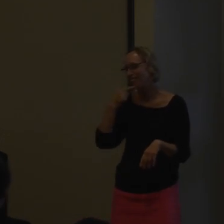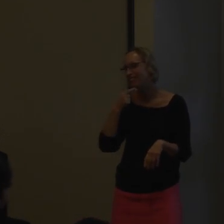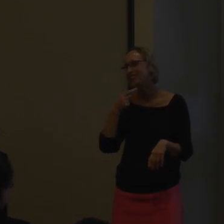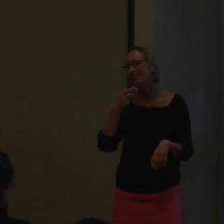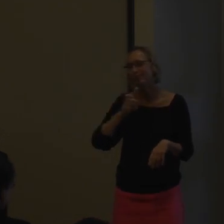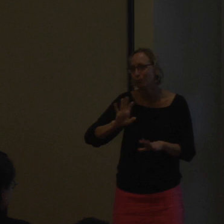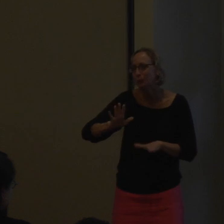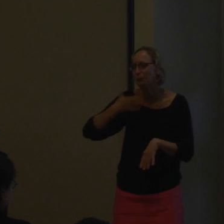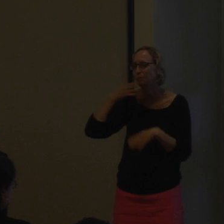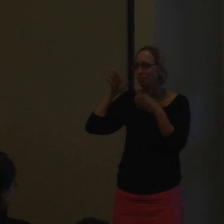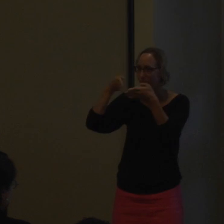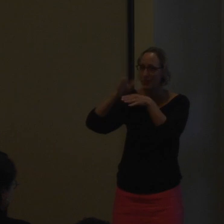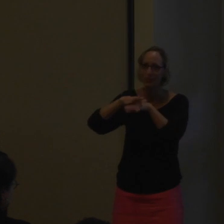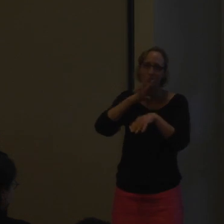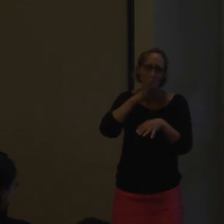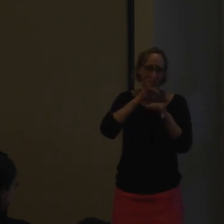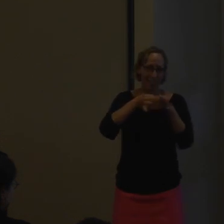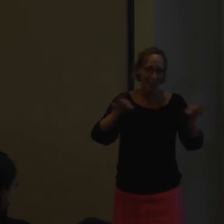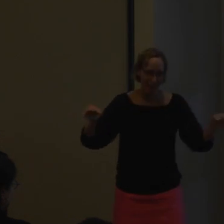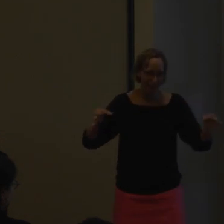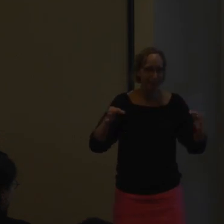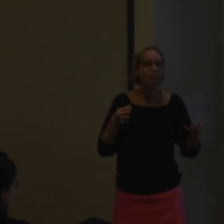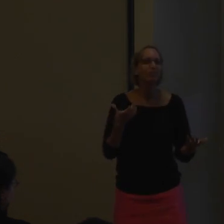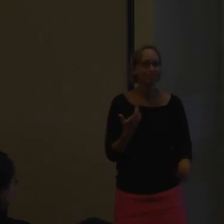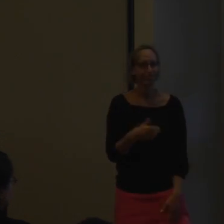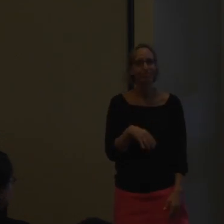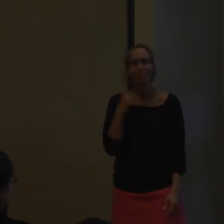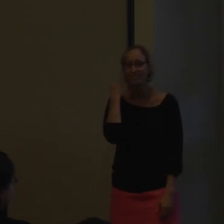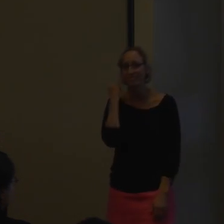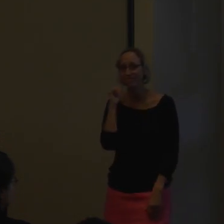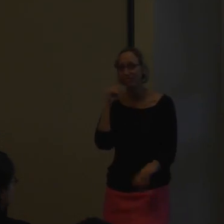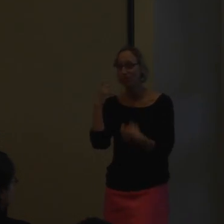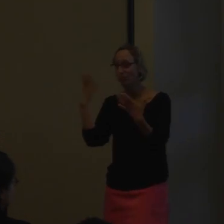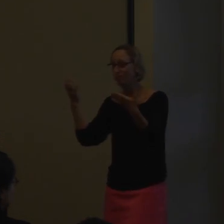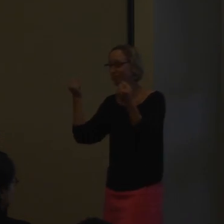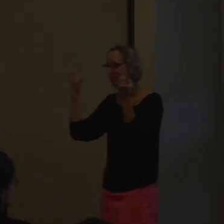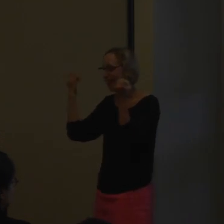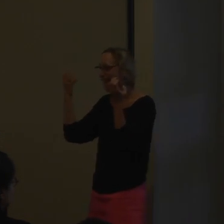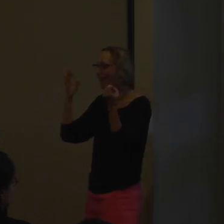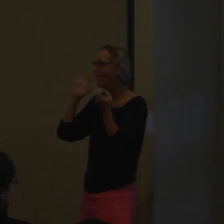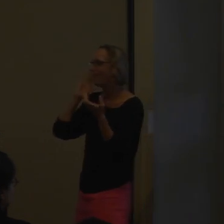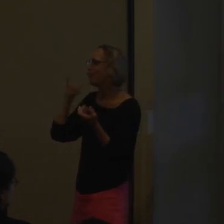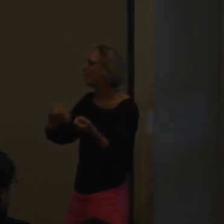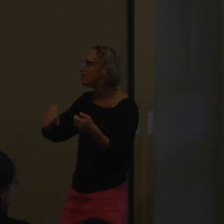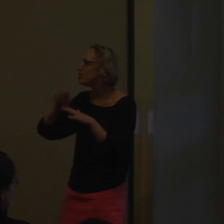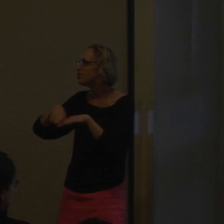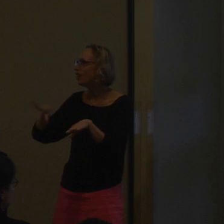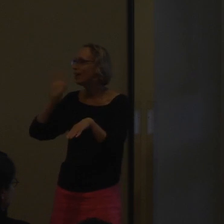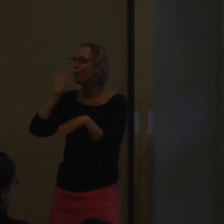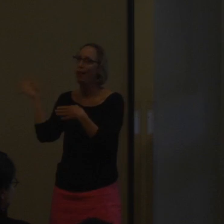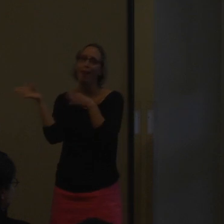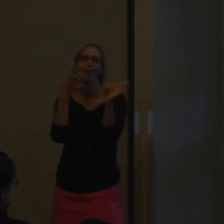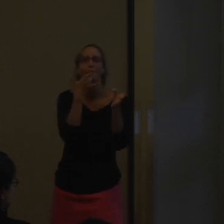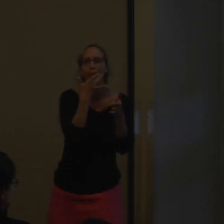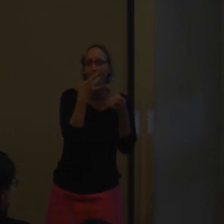Oftentimes, parents will say, oh, we need to focus on the spoken language and they'll push upon that. So then they don't sign.